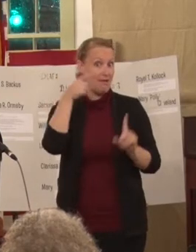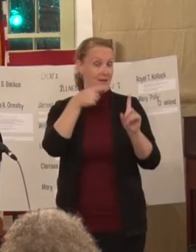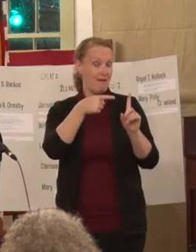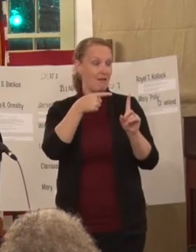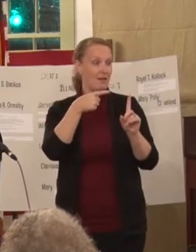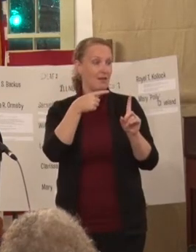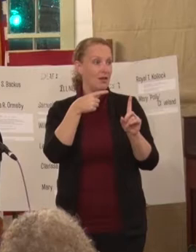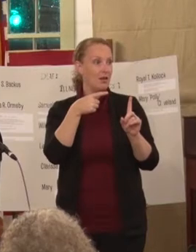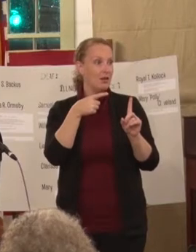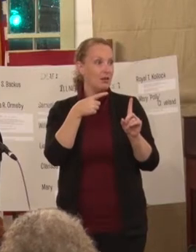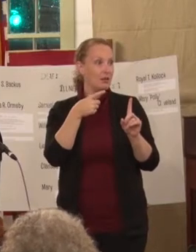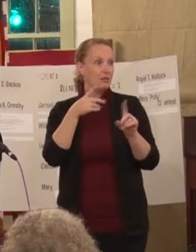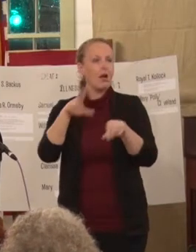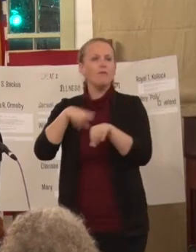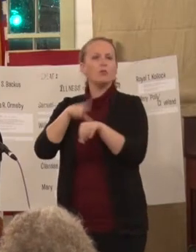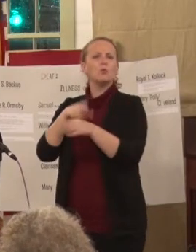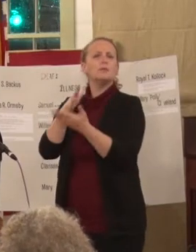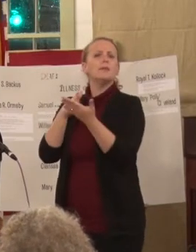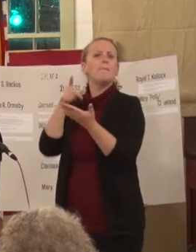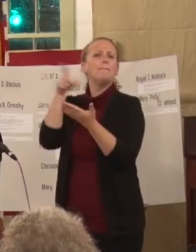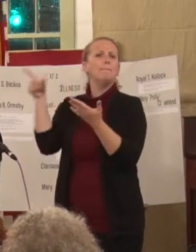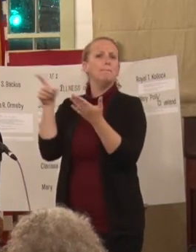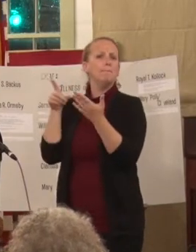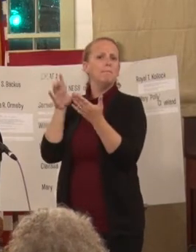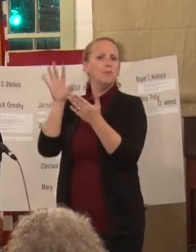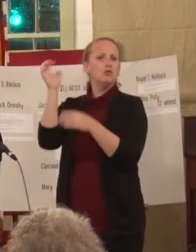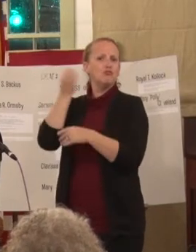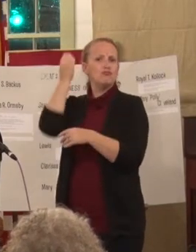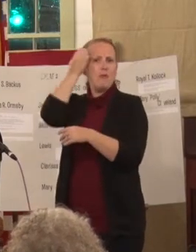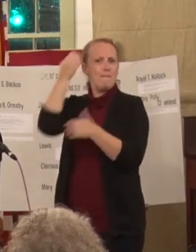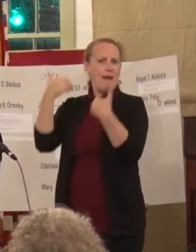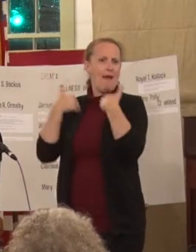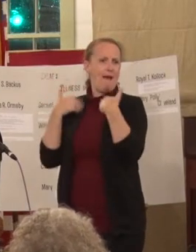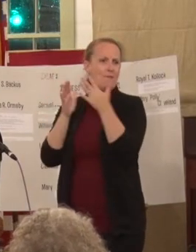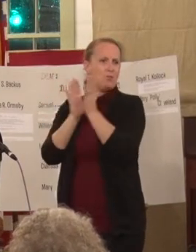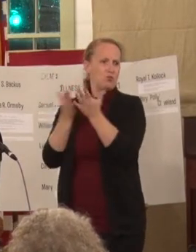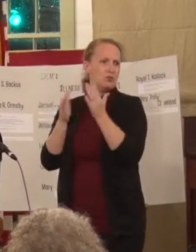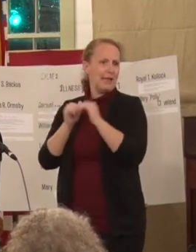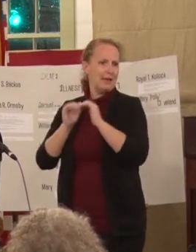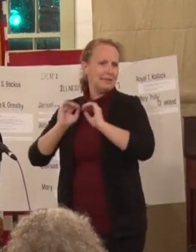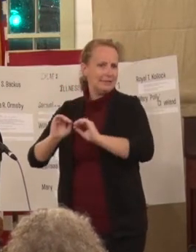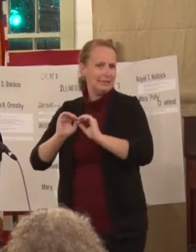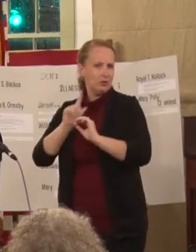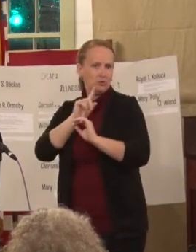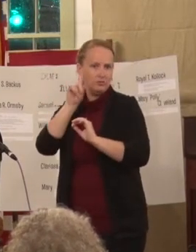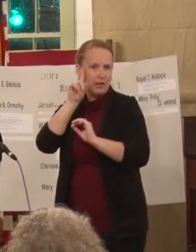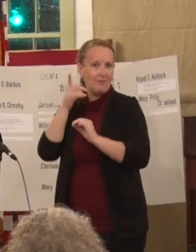something, of course, in Europe, but here in America, they put books on instruction through deaf.